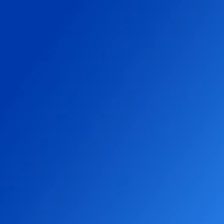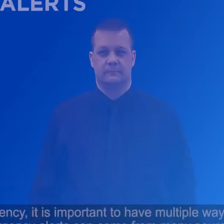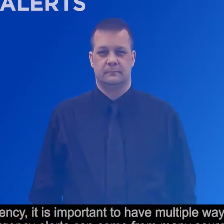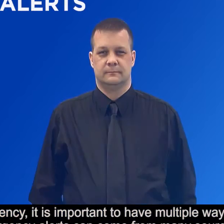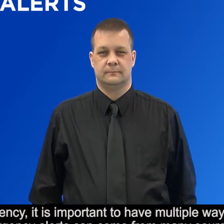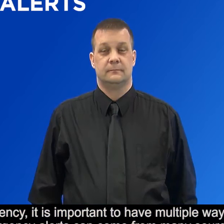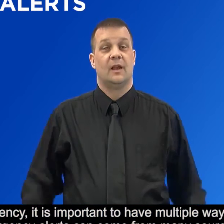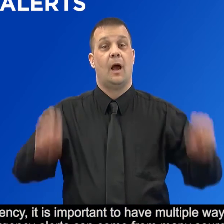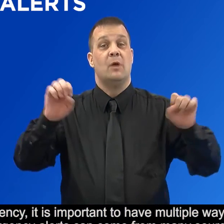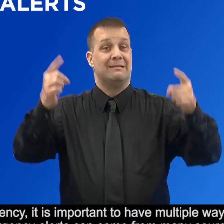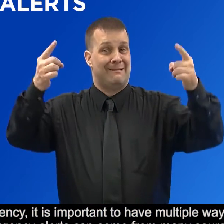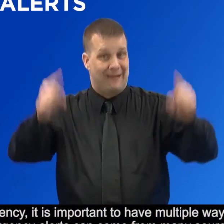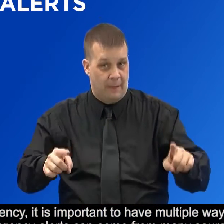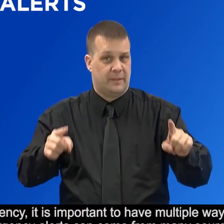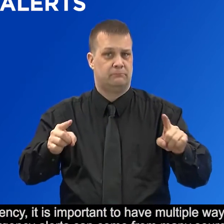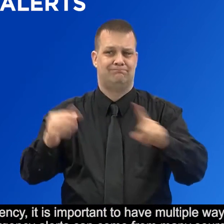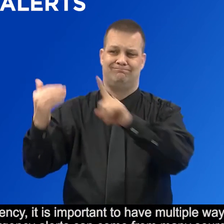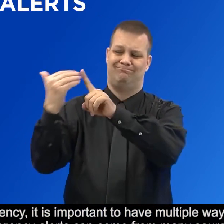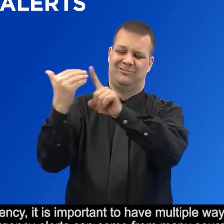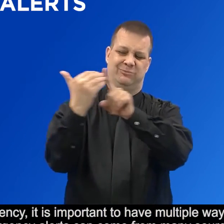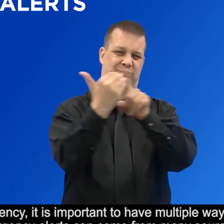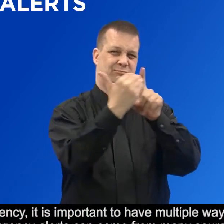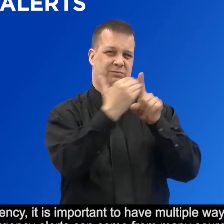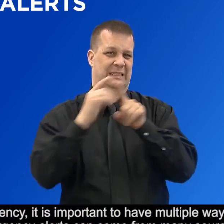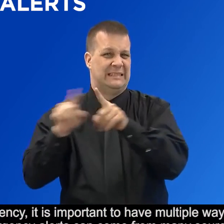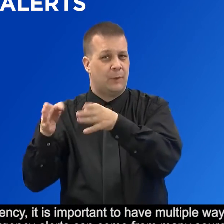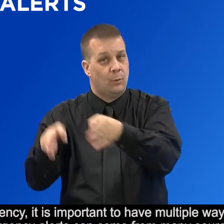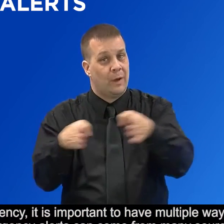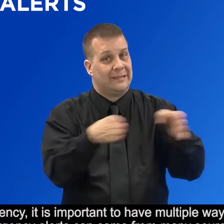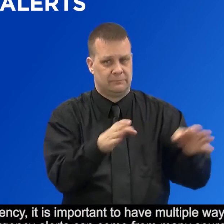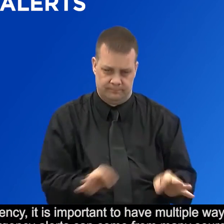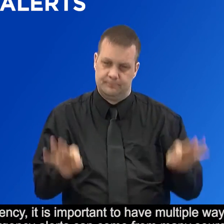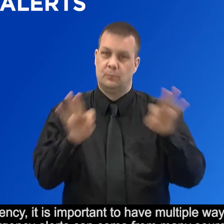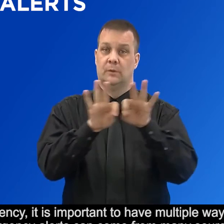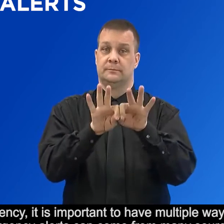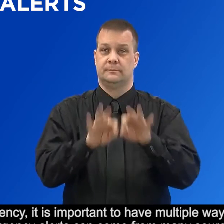During an emergency, it is important to have multiple ways to receive information.